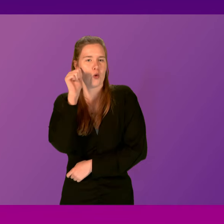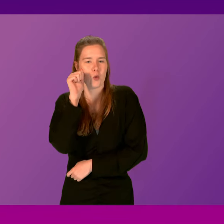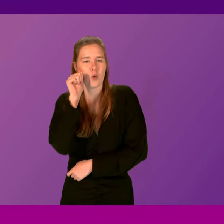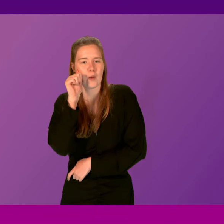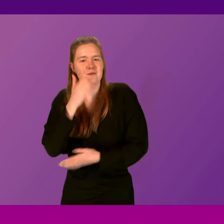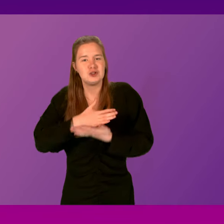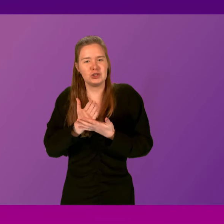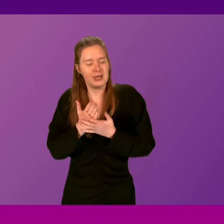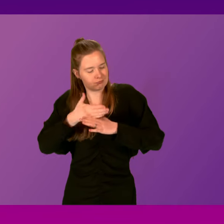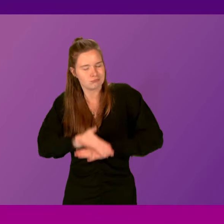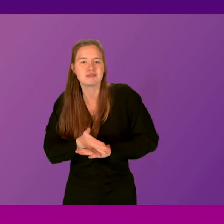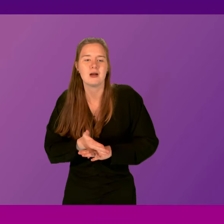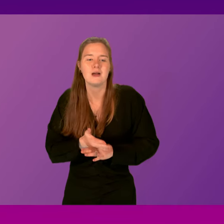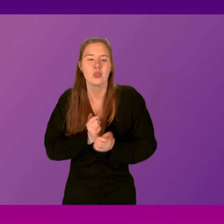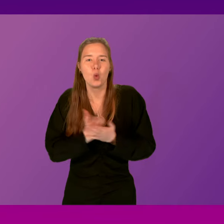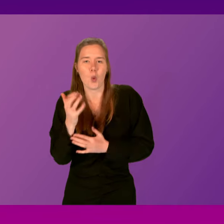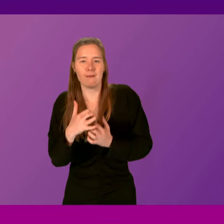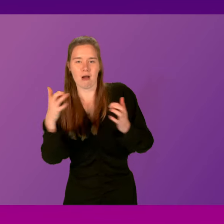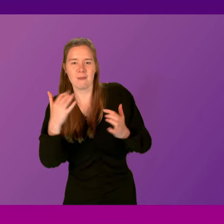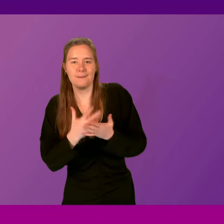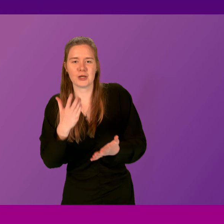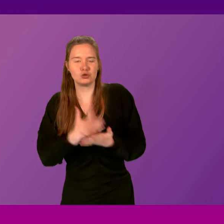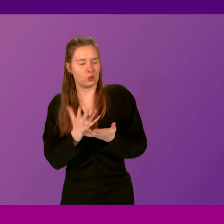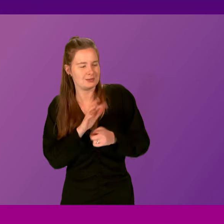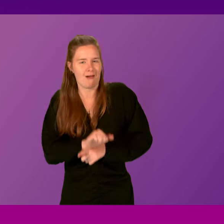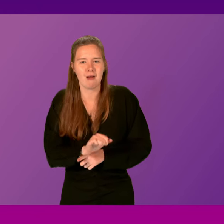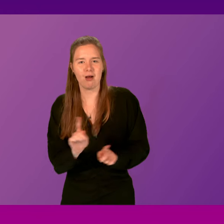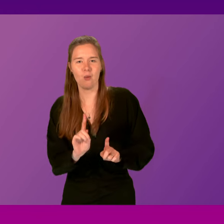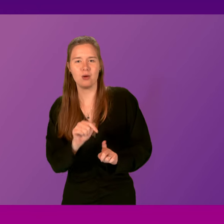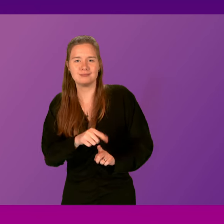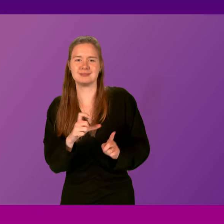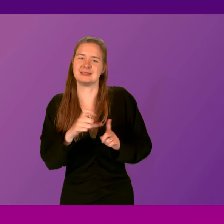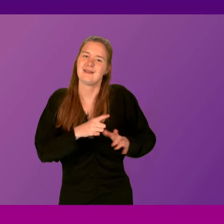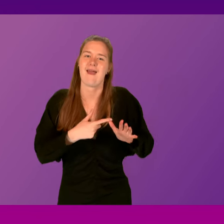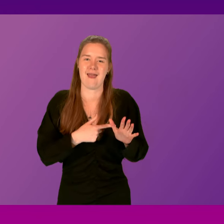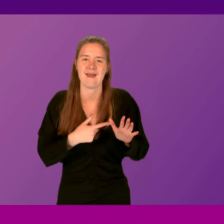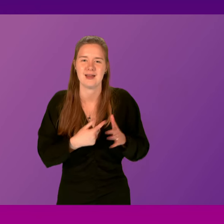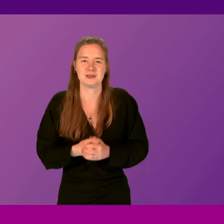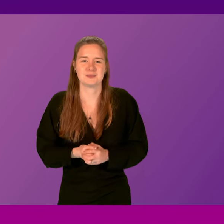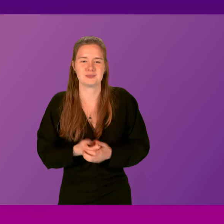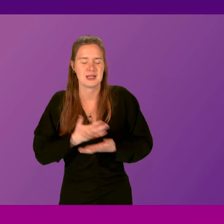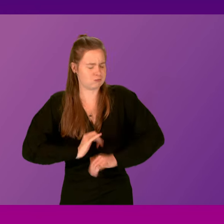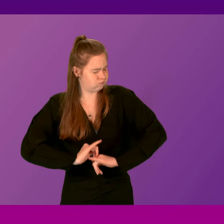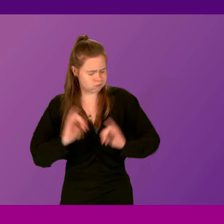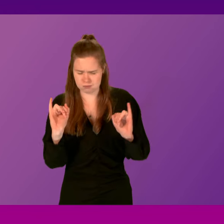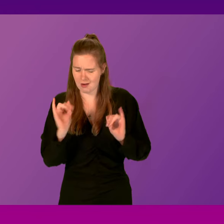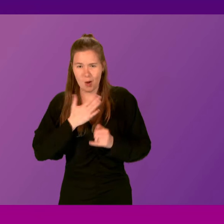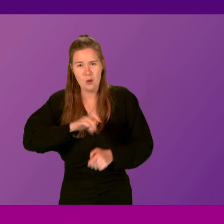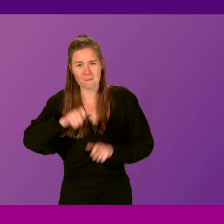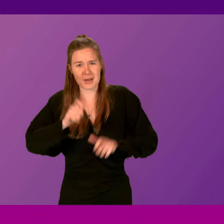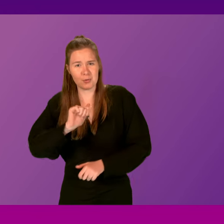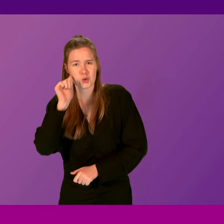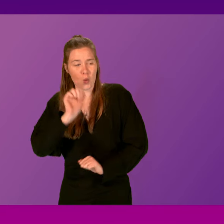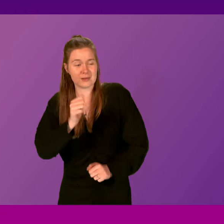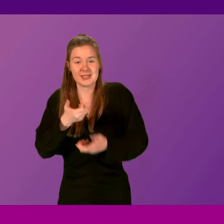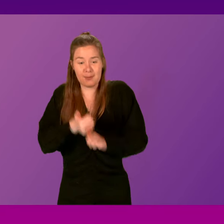and we all have a shared endeavour in this Parliament to ensure that we tackle domestic abuse. It's abhorrent, and I want people to know that